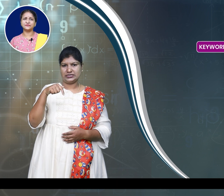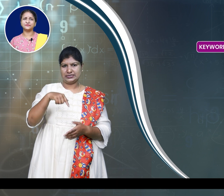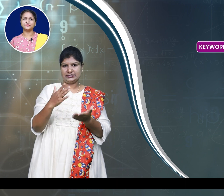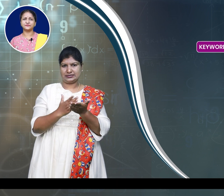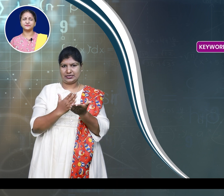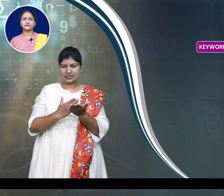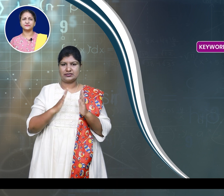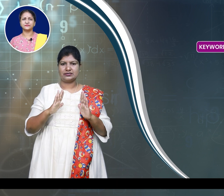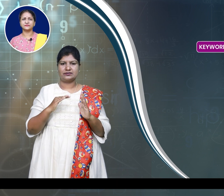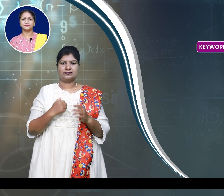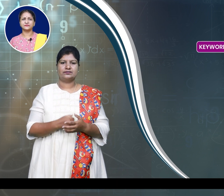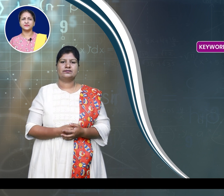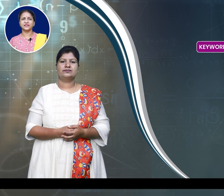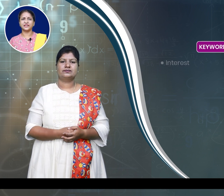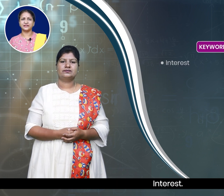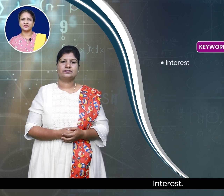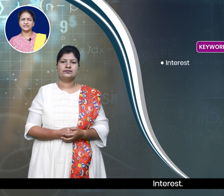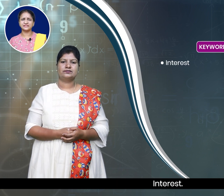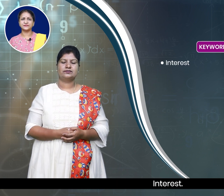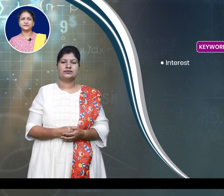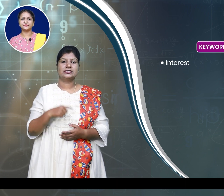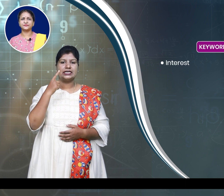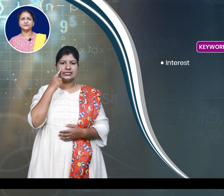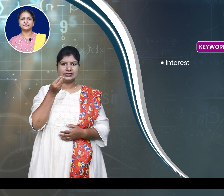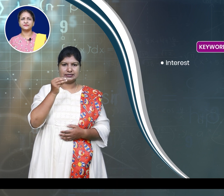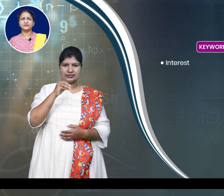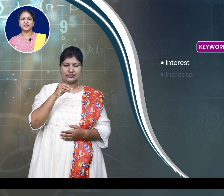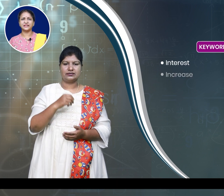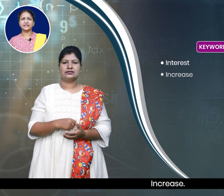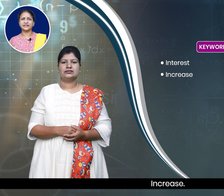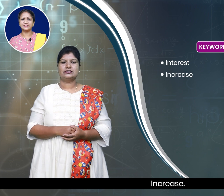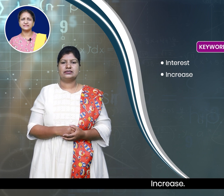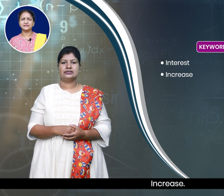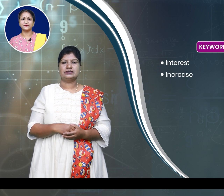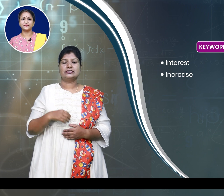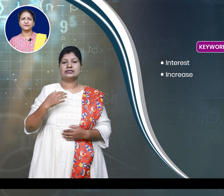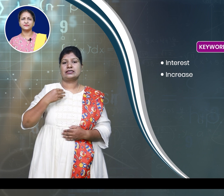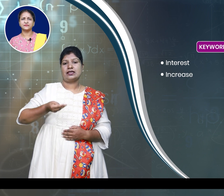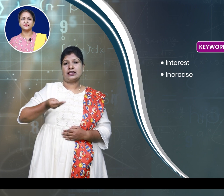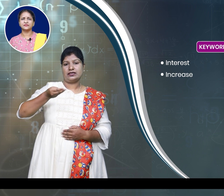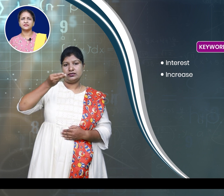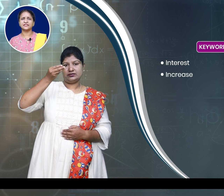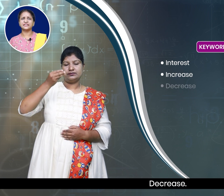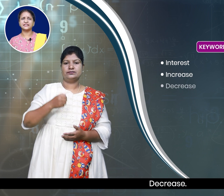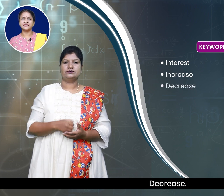interest, increase, decrease,